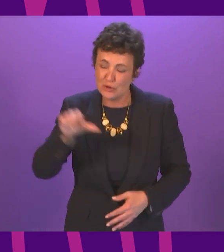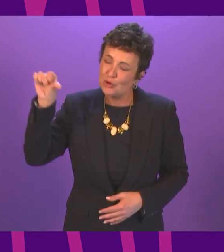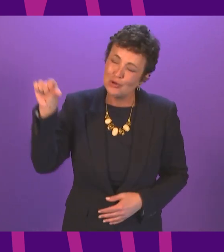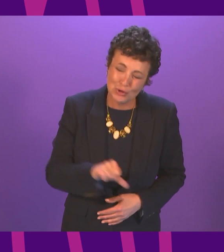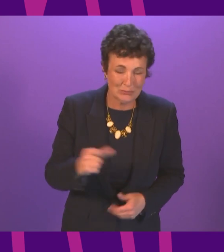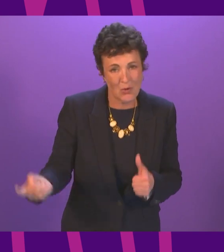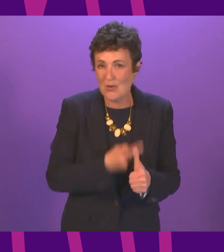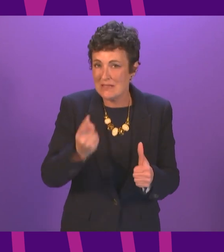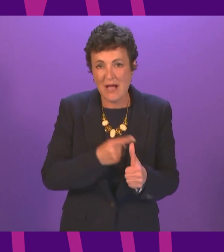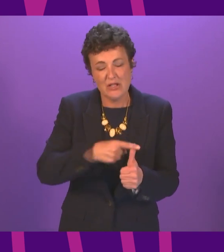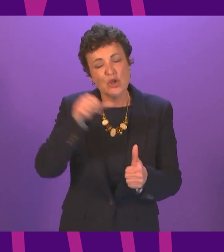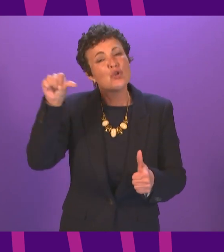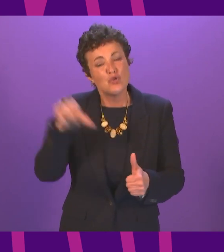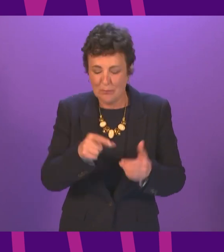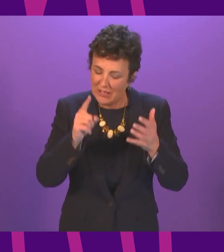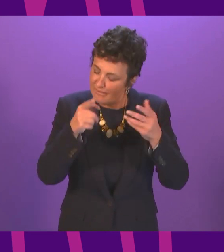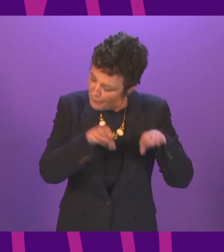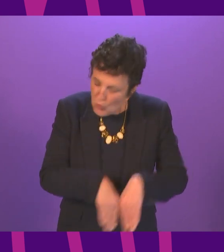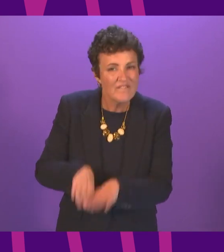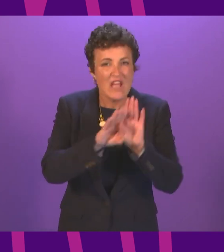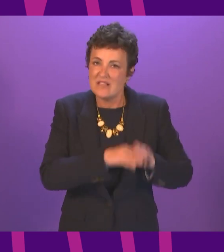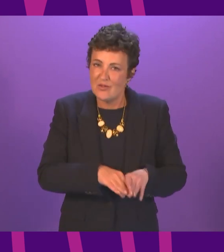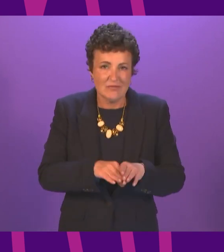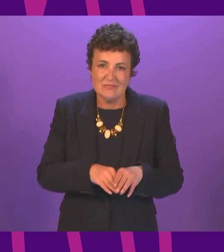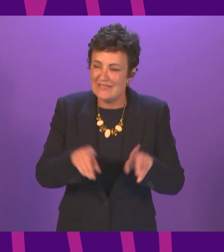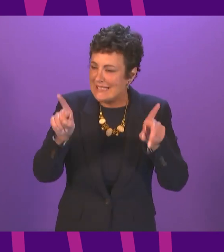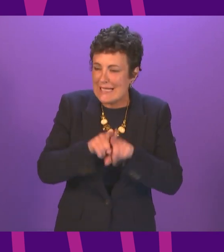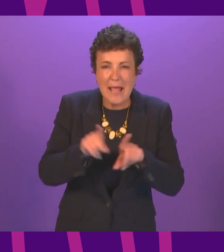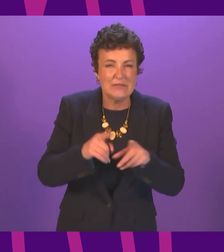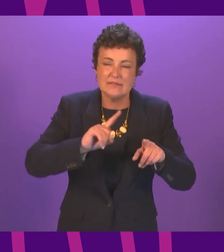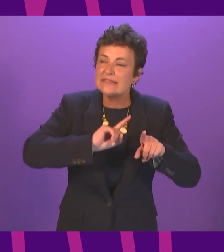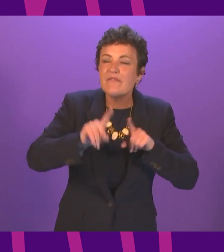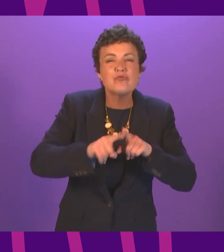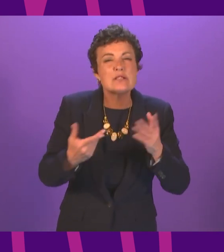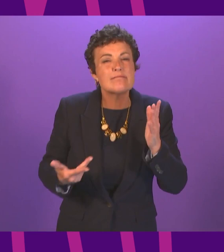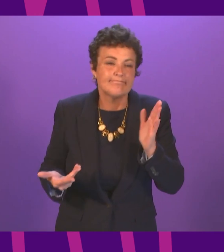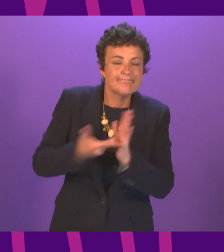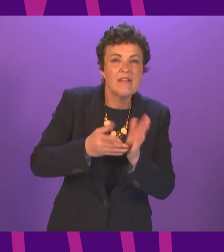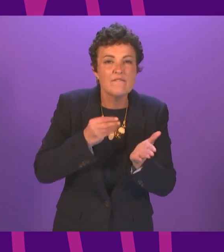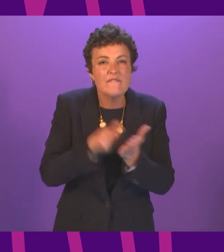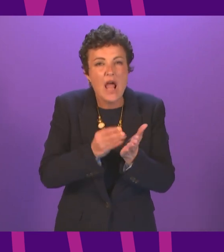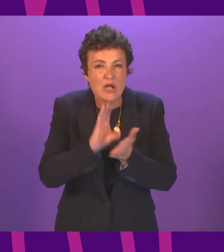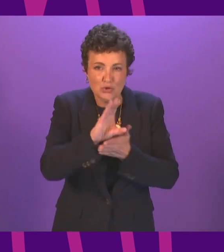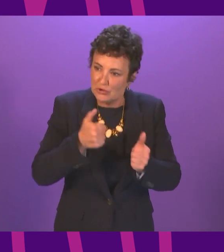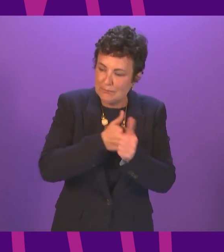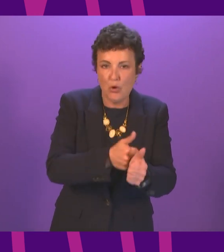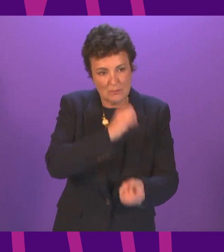level and they should be universal as well alongside a package of wider support to help people to do the